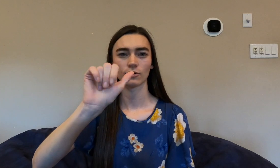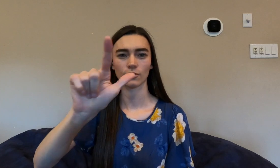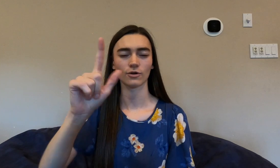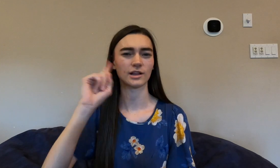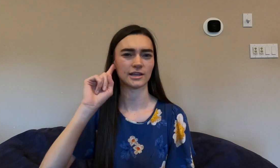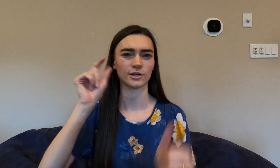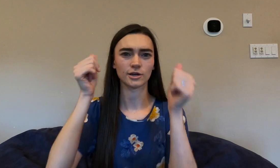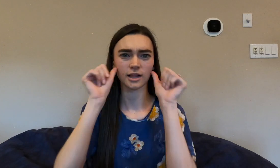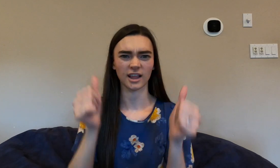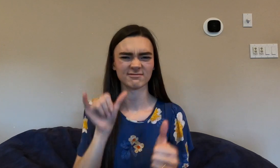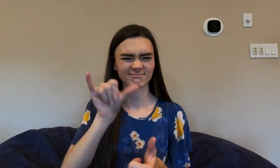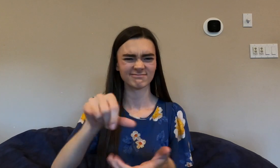hearing loss.